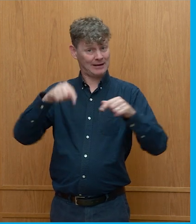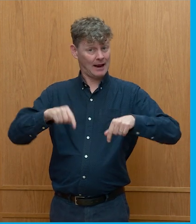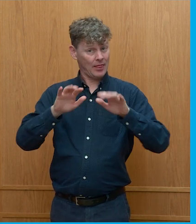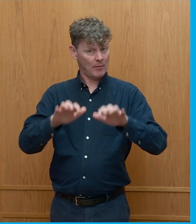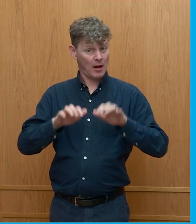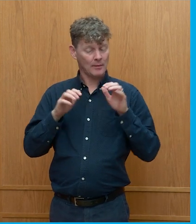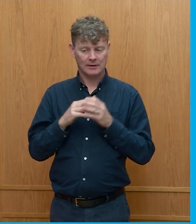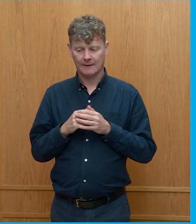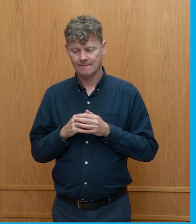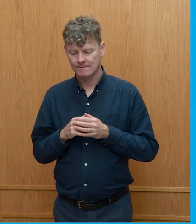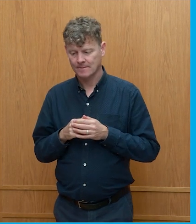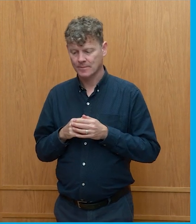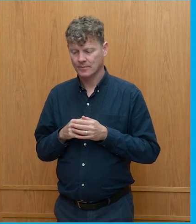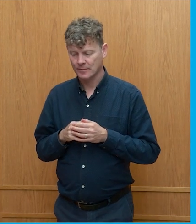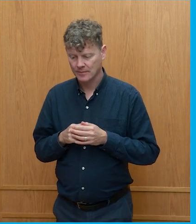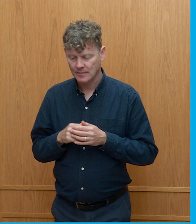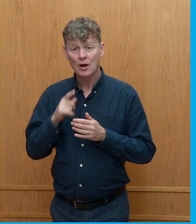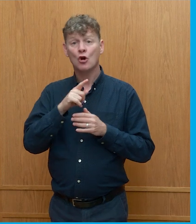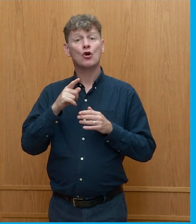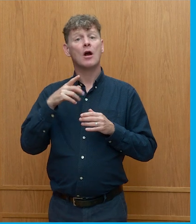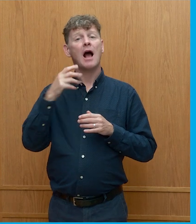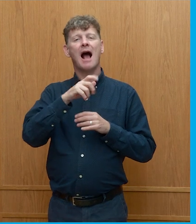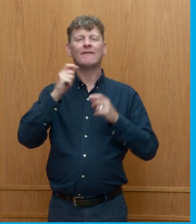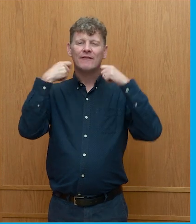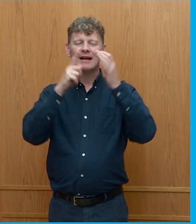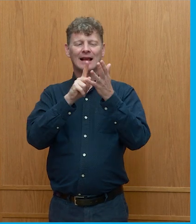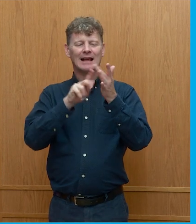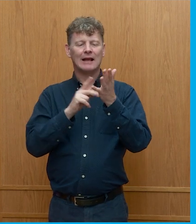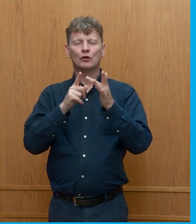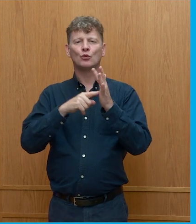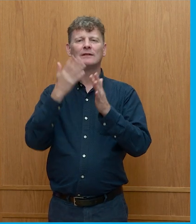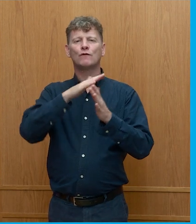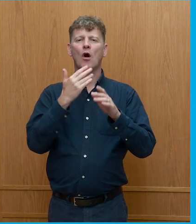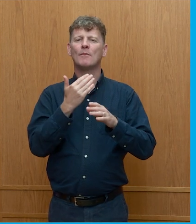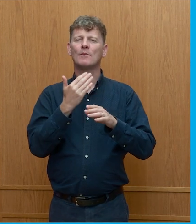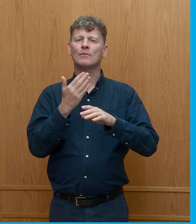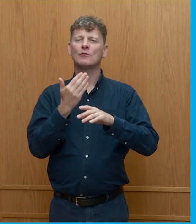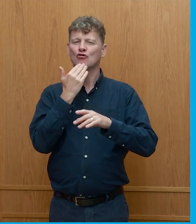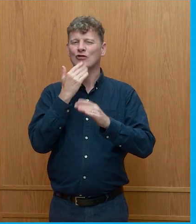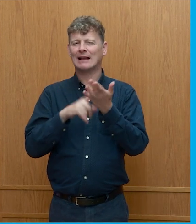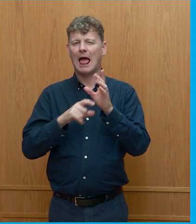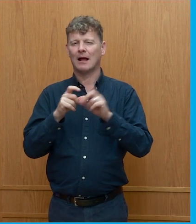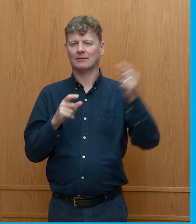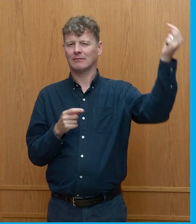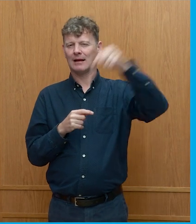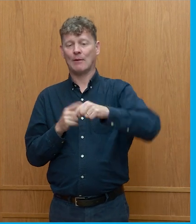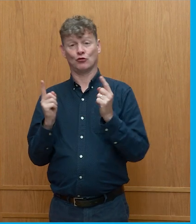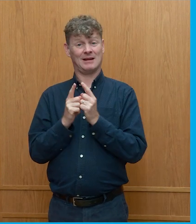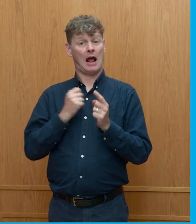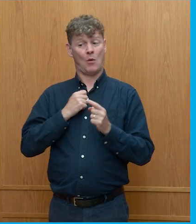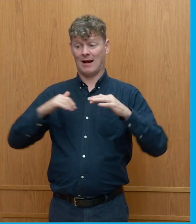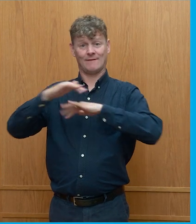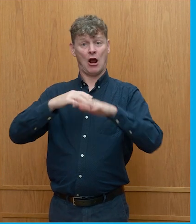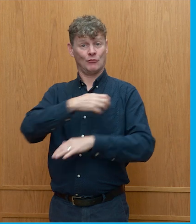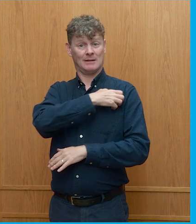brought a Greenland Inuit MP across to meet the Environment Minister. And it was the beginning of February.